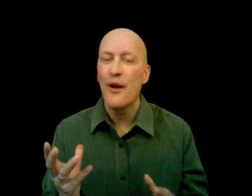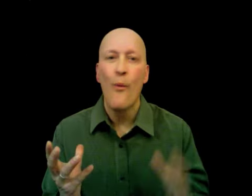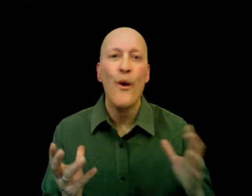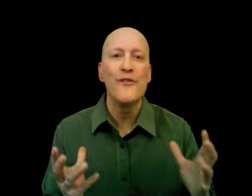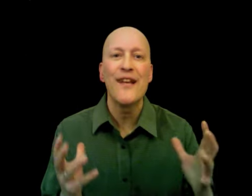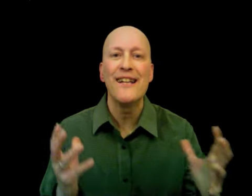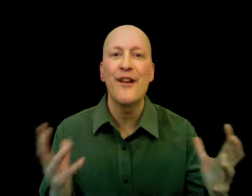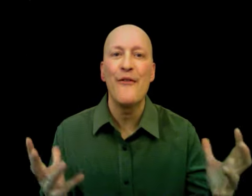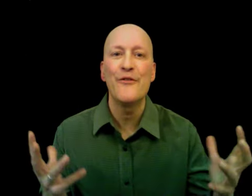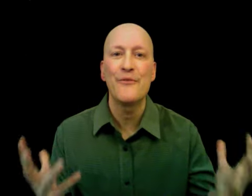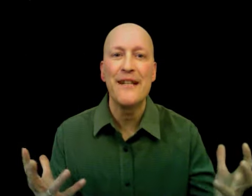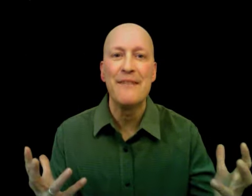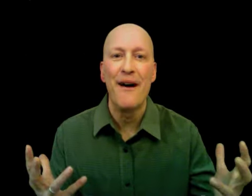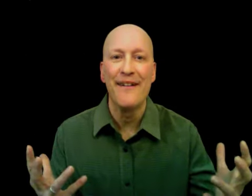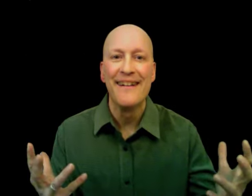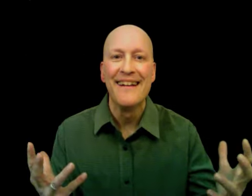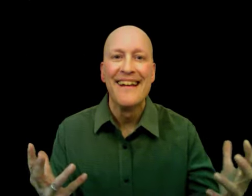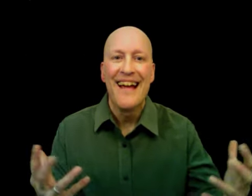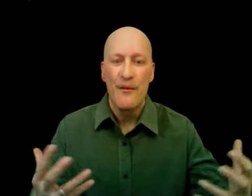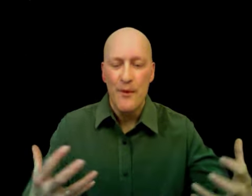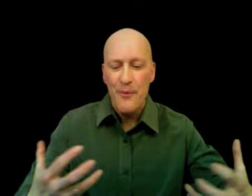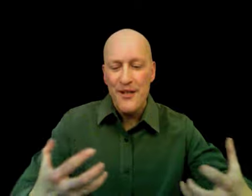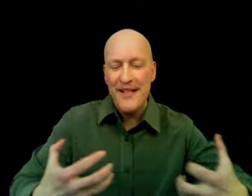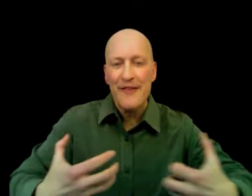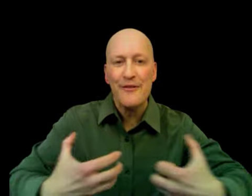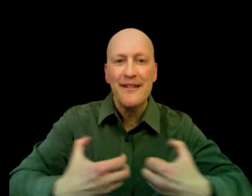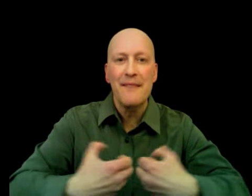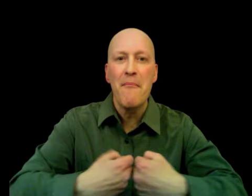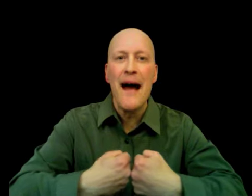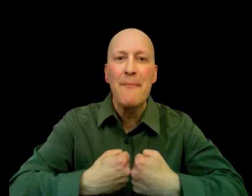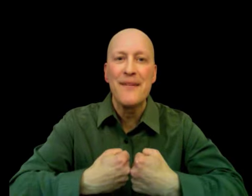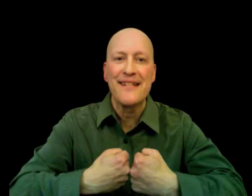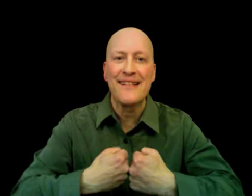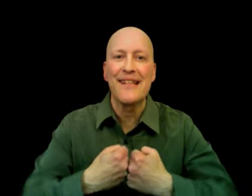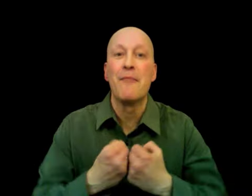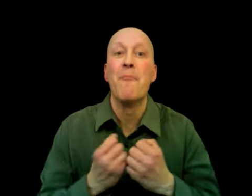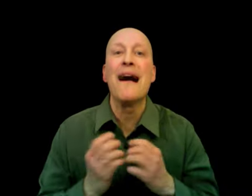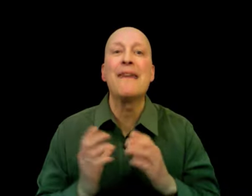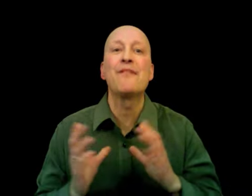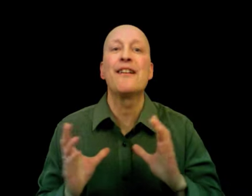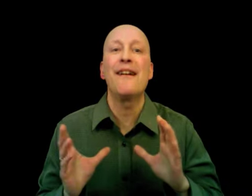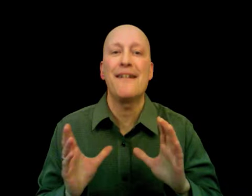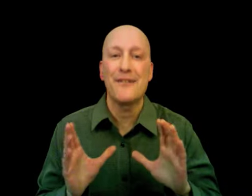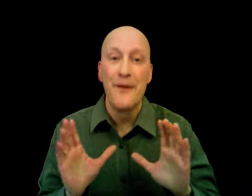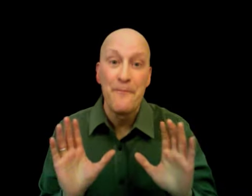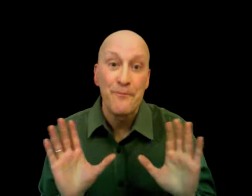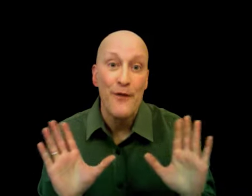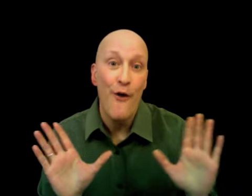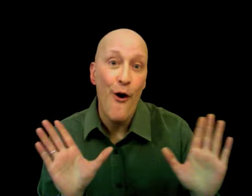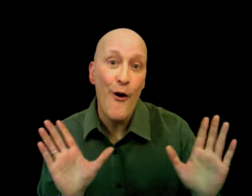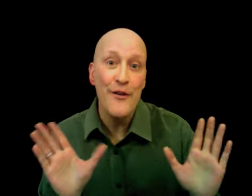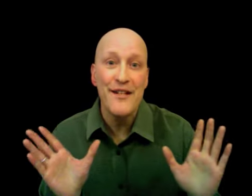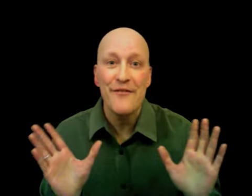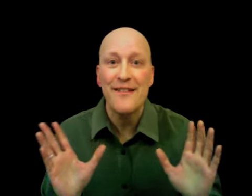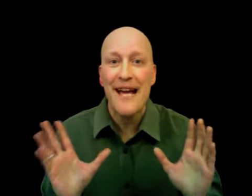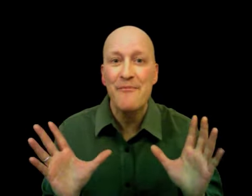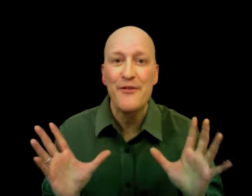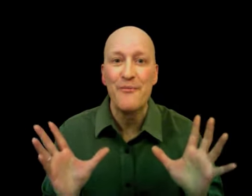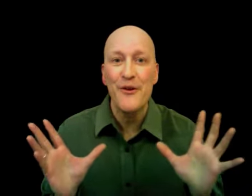what they love to read about. And we put together a little mime piece, a little mime collage of all the different types of books